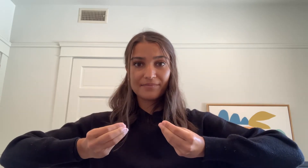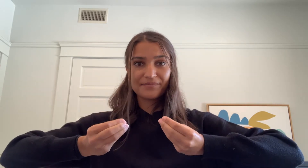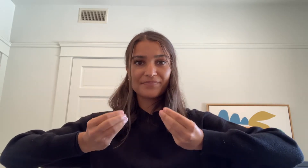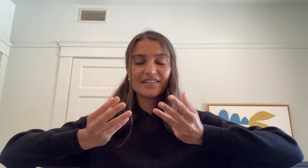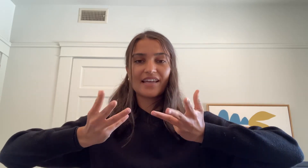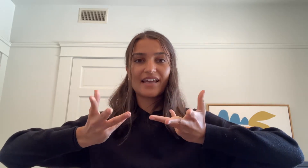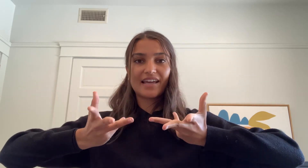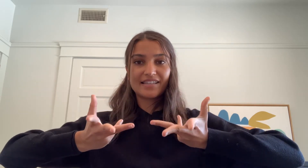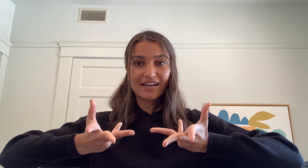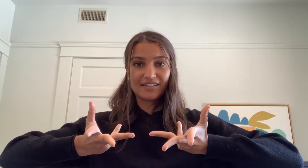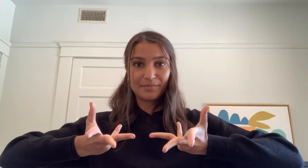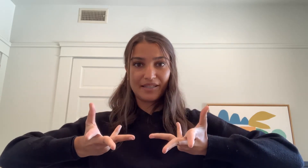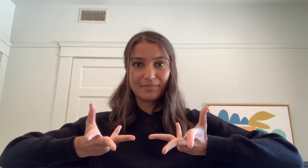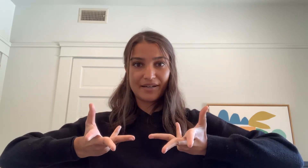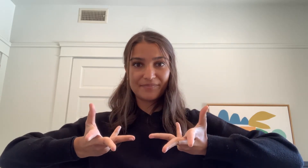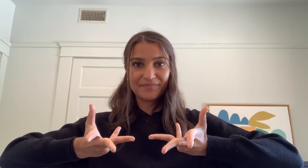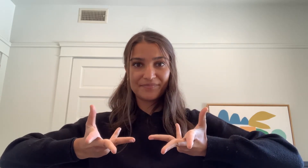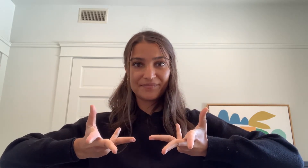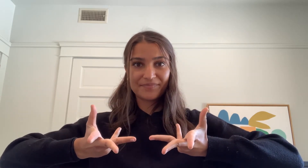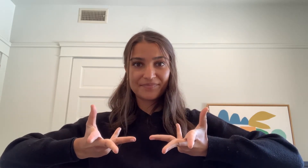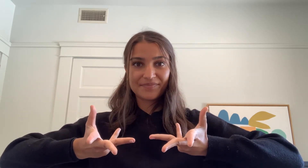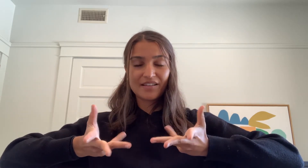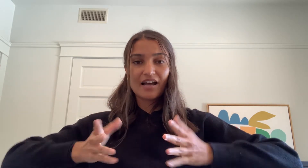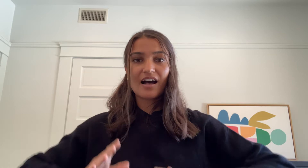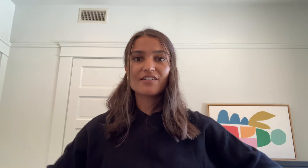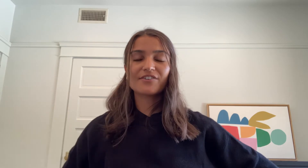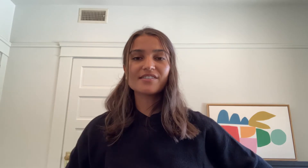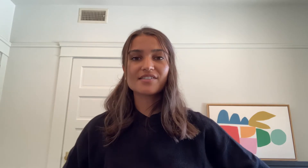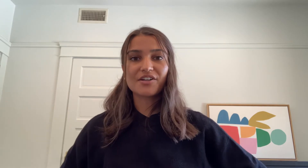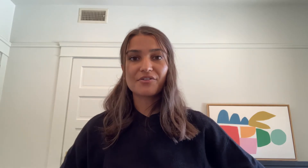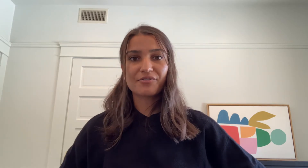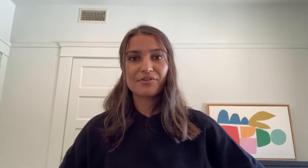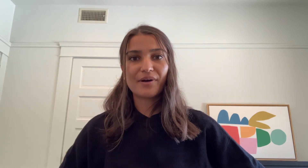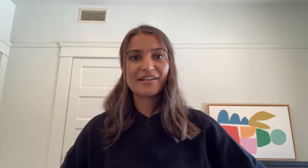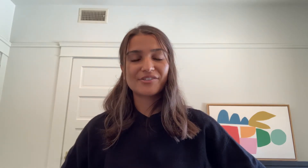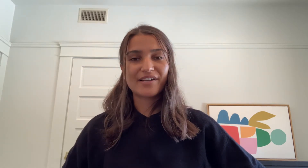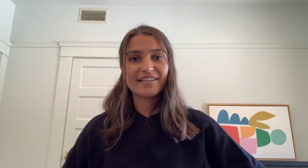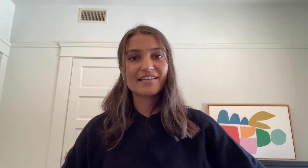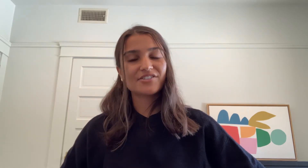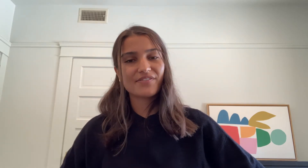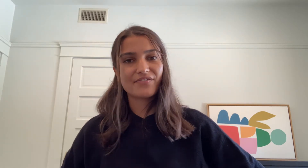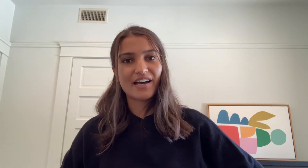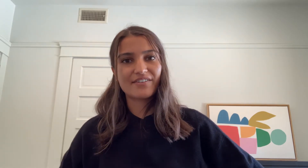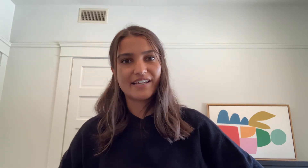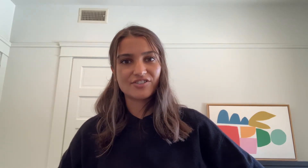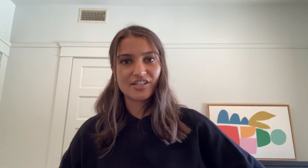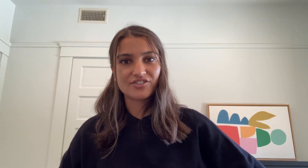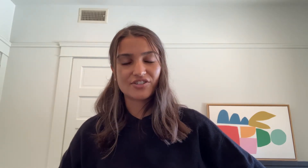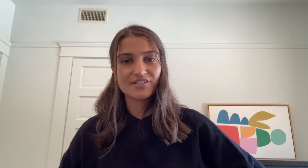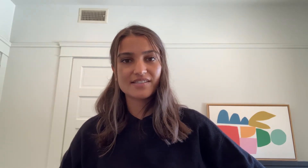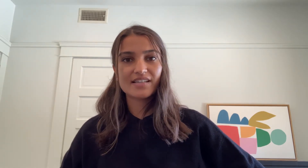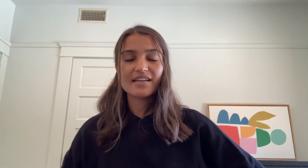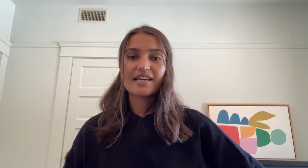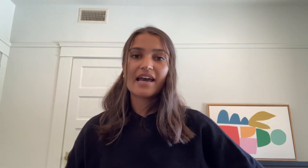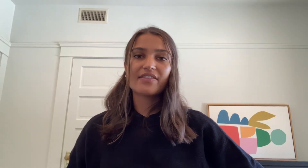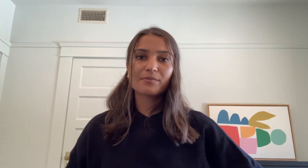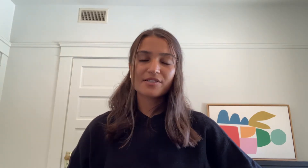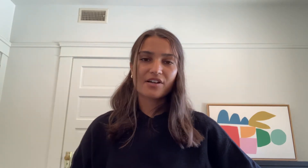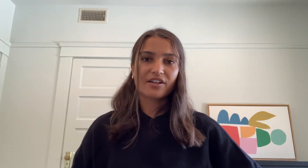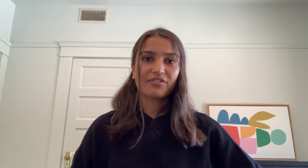Mukula and Alapadma. I'll first talk you through how to create each of the five hand gestures and then we'll talk through